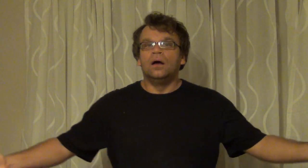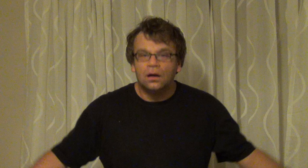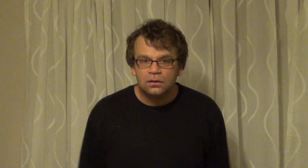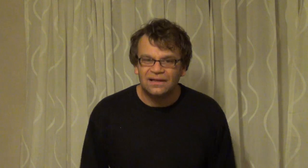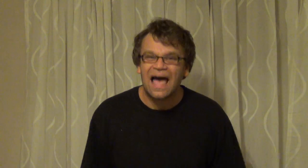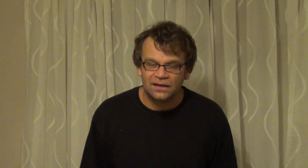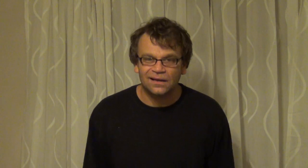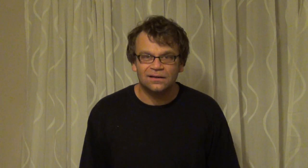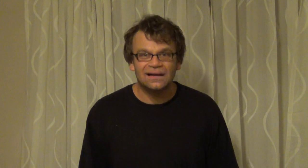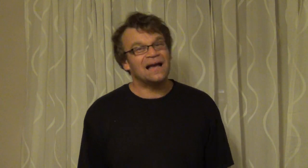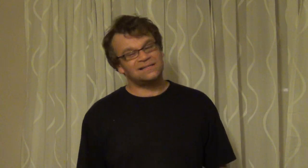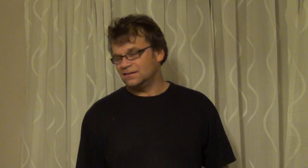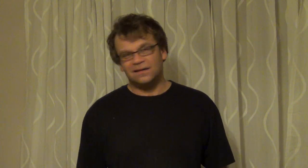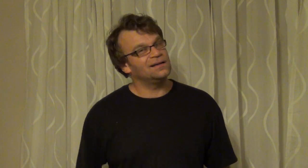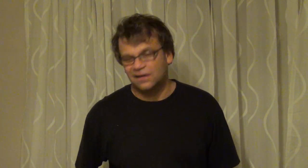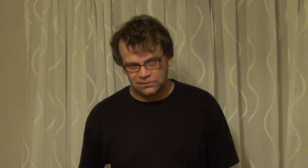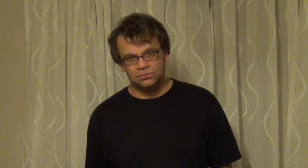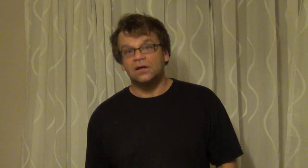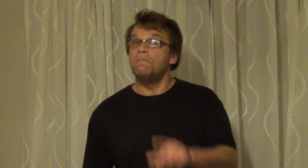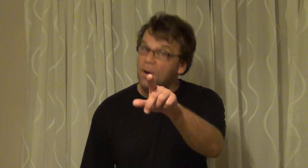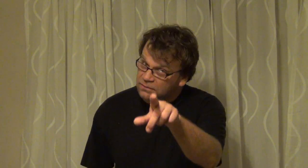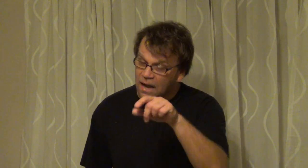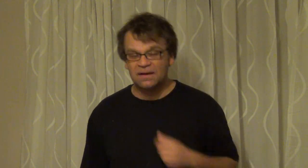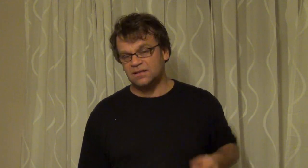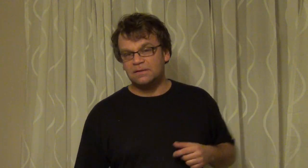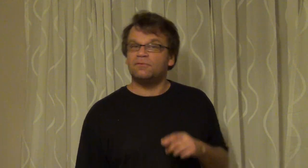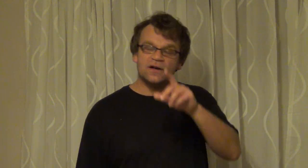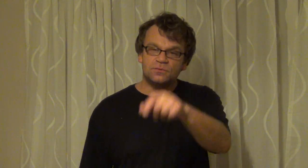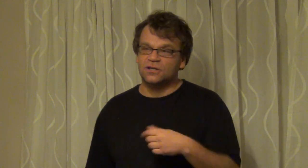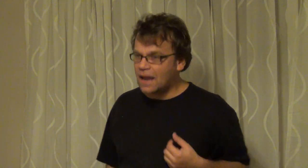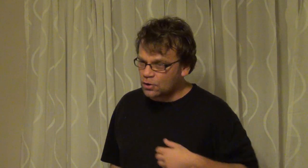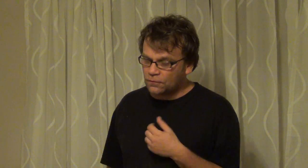the Lion King guys it's a cartoon but I must admit before I switch that camera off